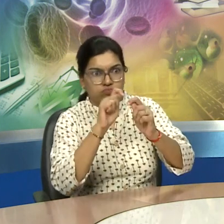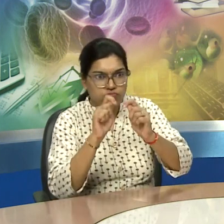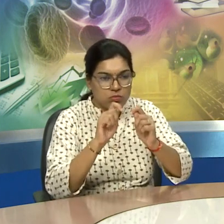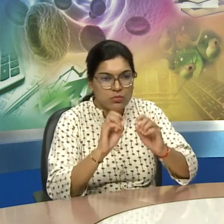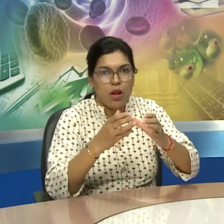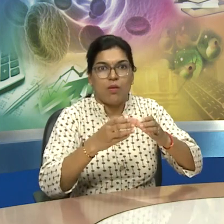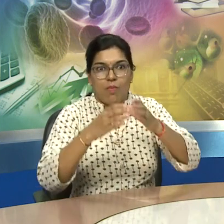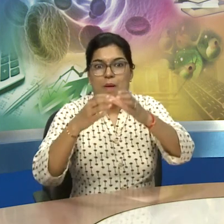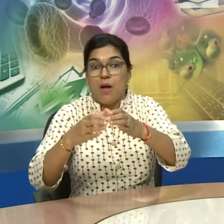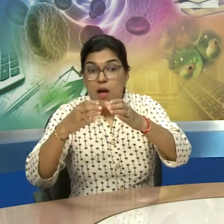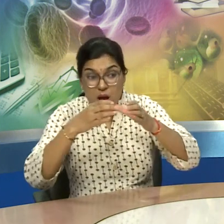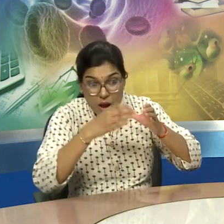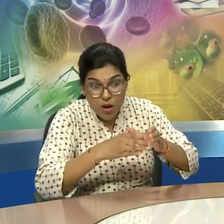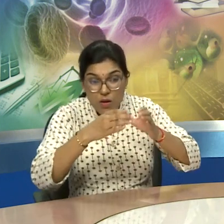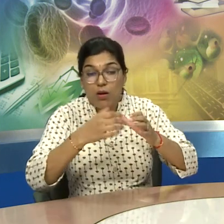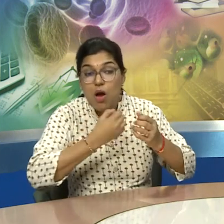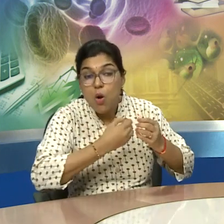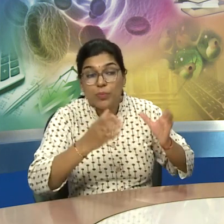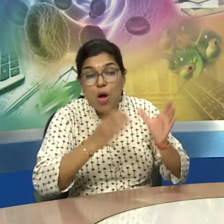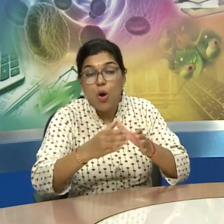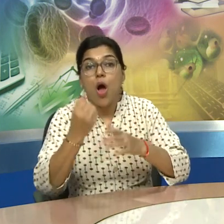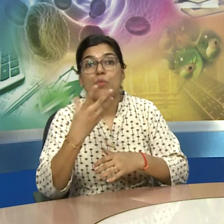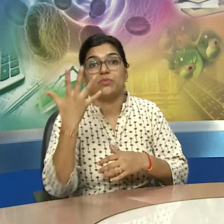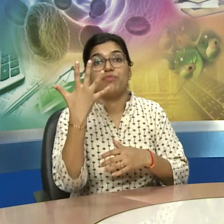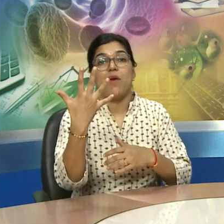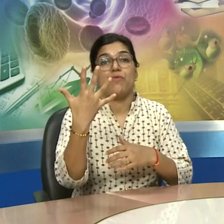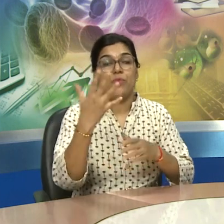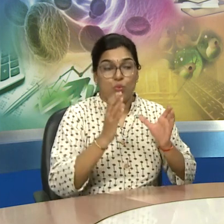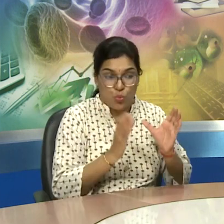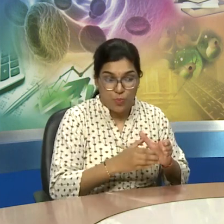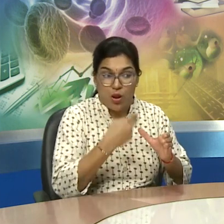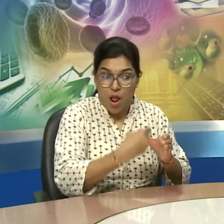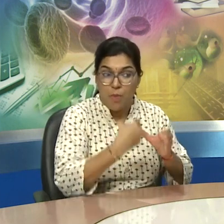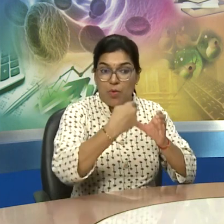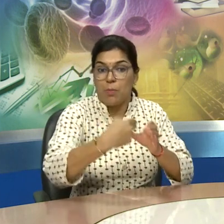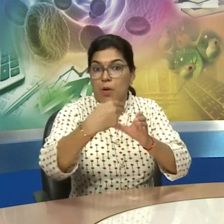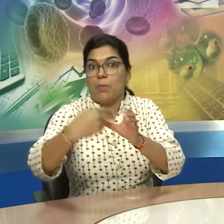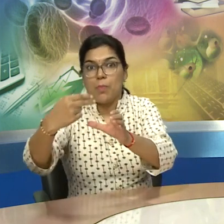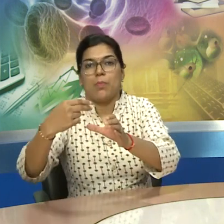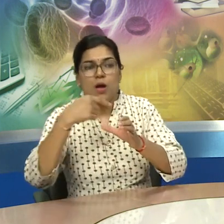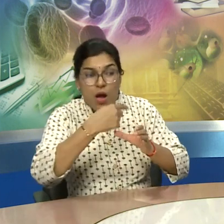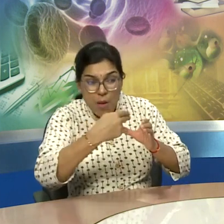human species in that period of time basically there are five